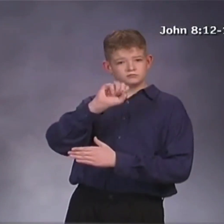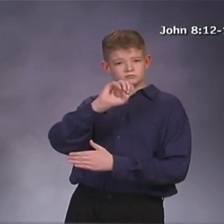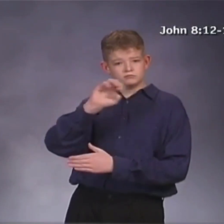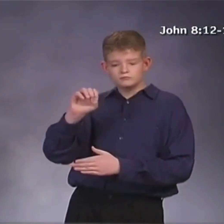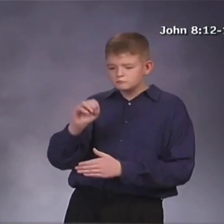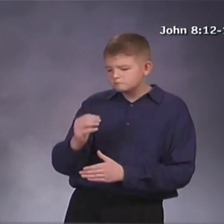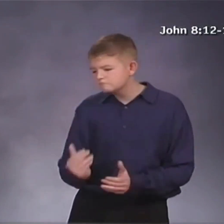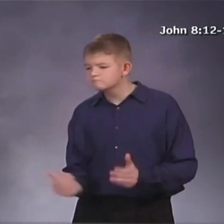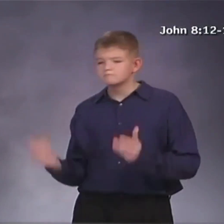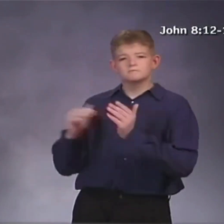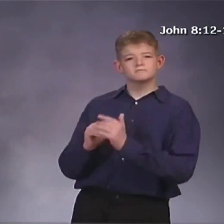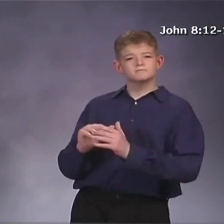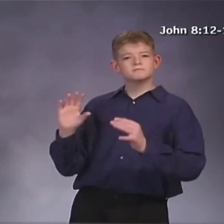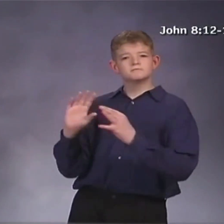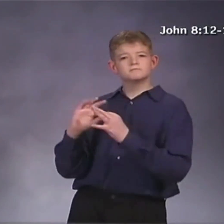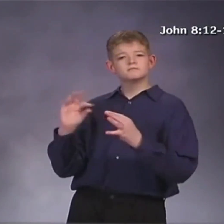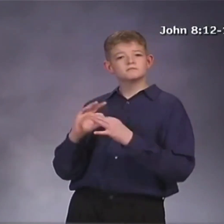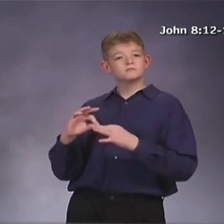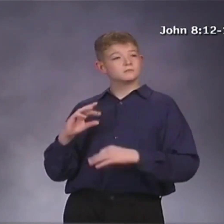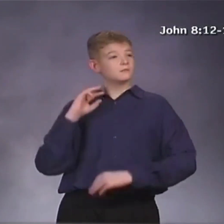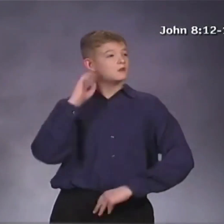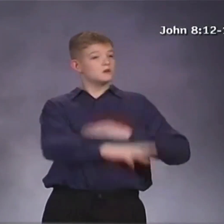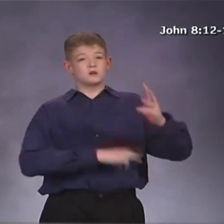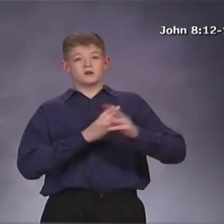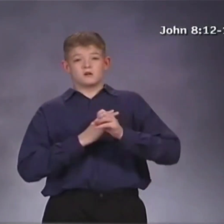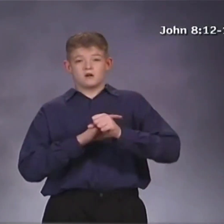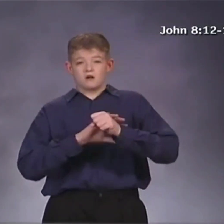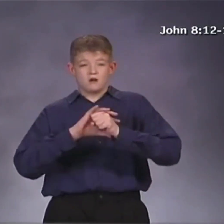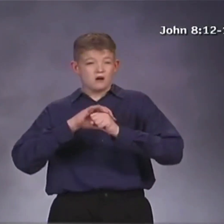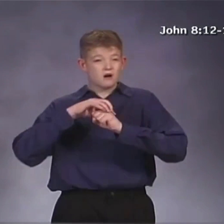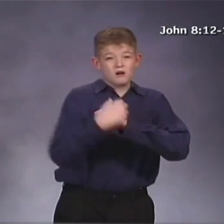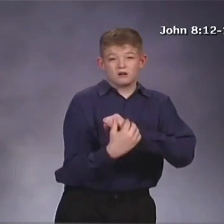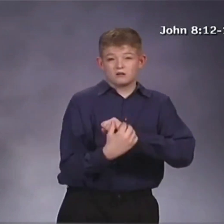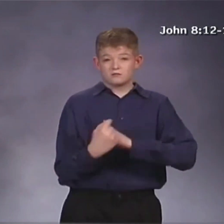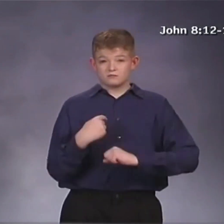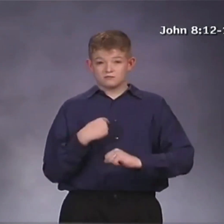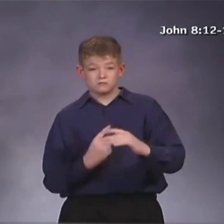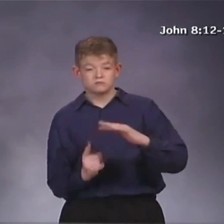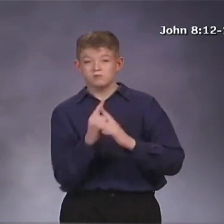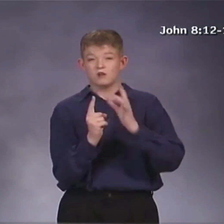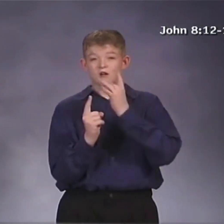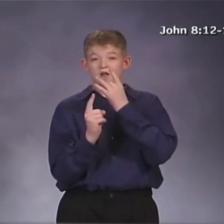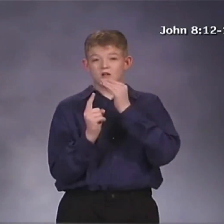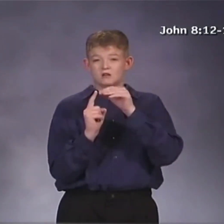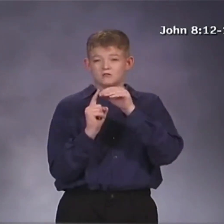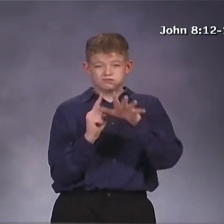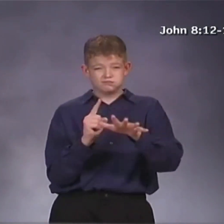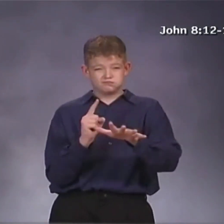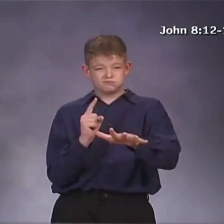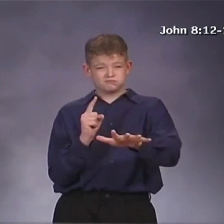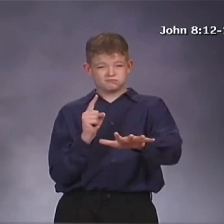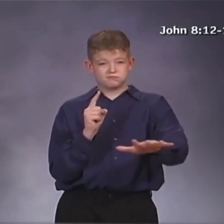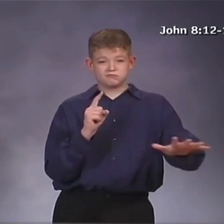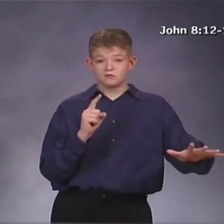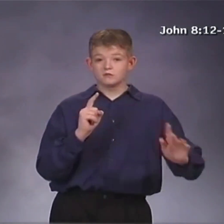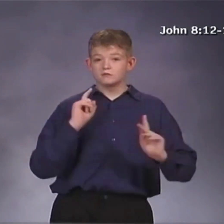When Jesus spoke again to the people, he said, I am the light of the world. Whoever